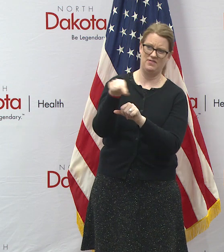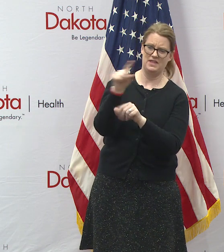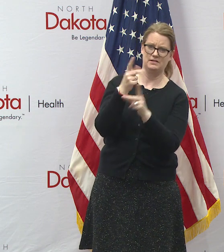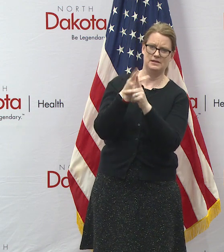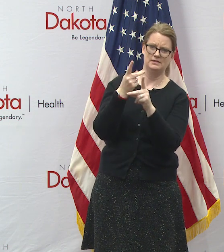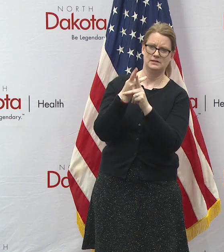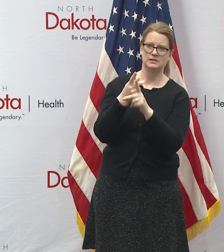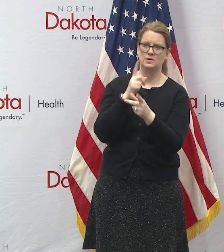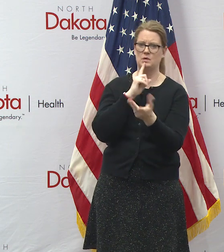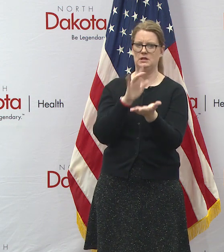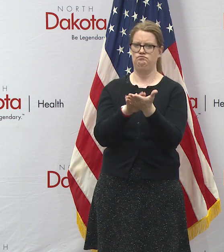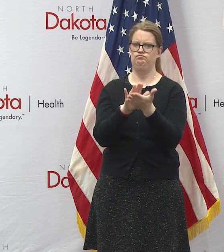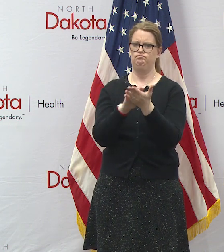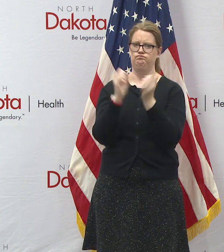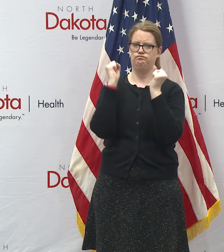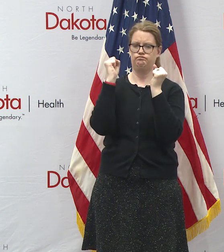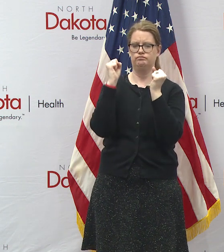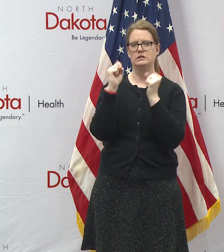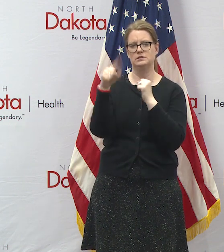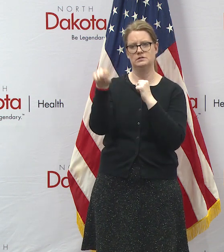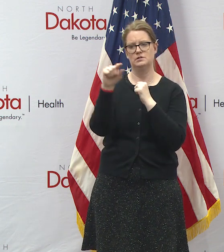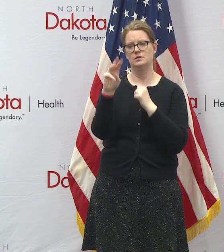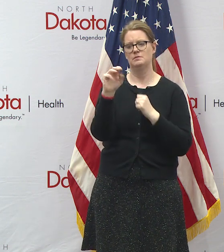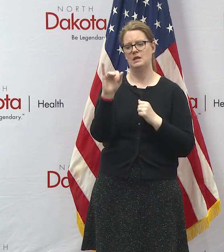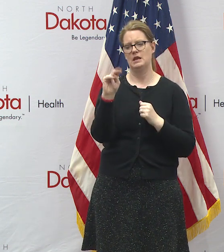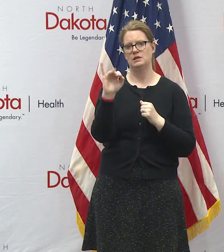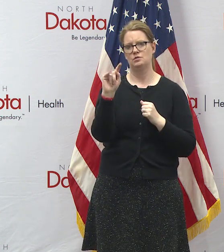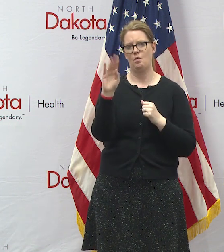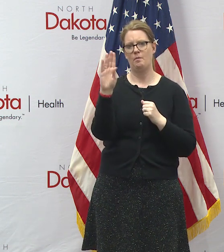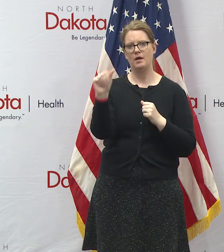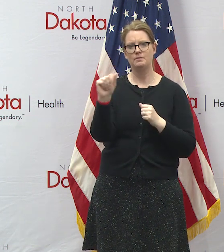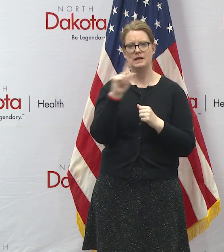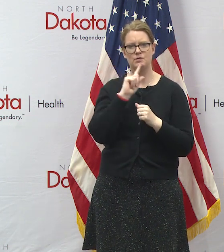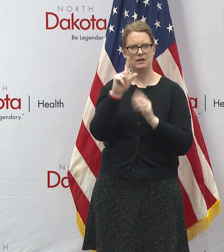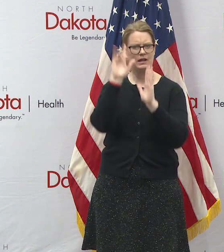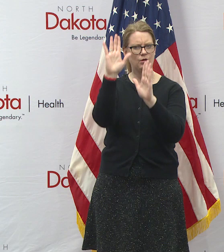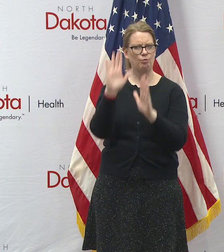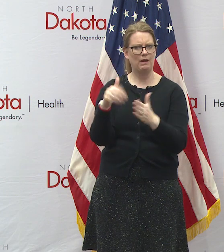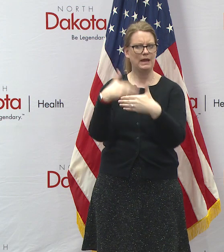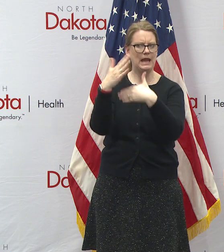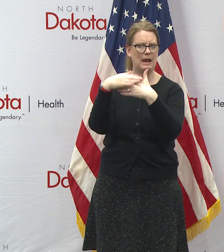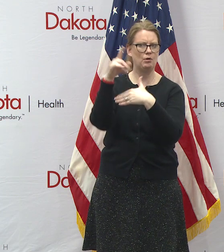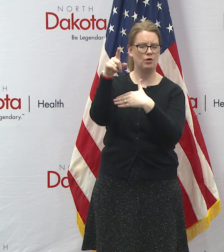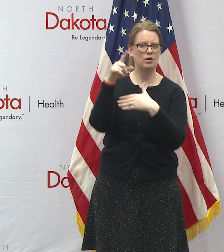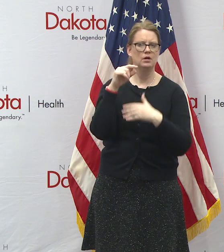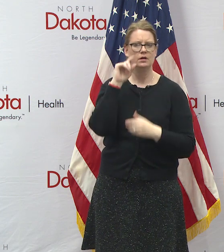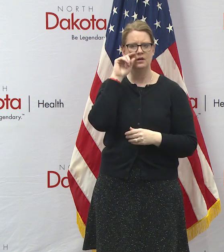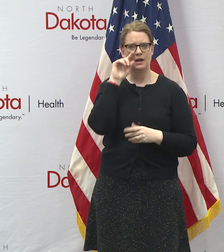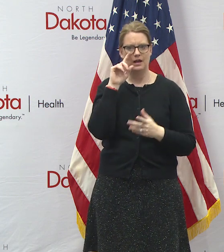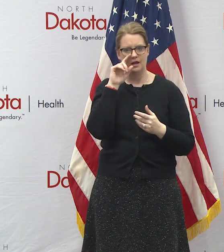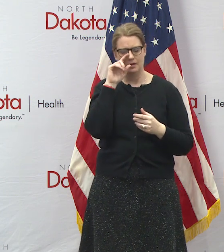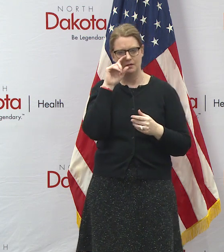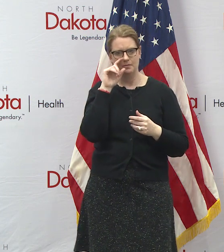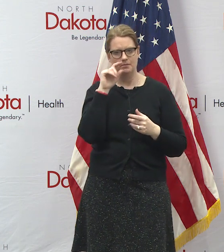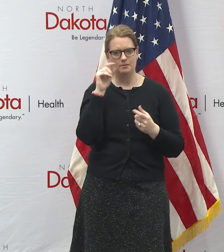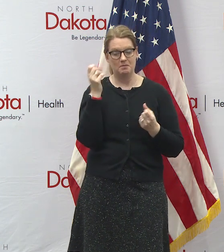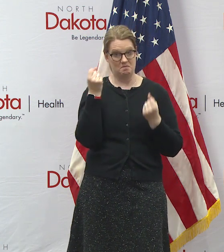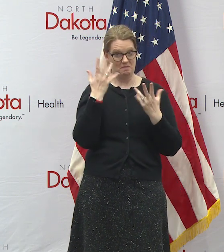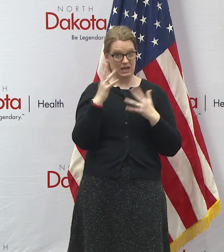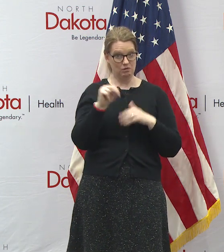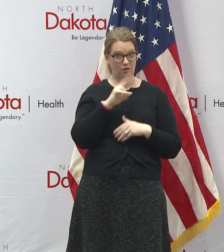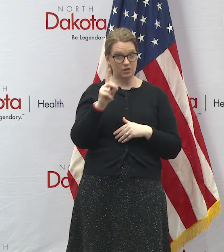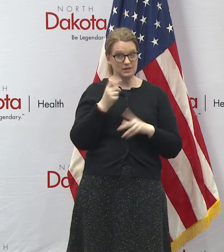so shout out uh to them uh for being a great great neighbor on our northern border and we know that for a lot of north dakotans that live